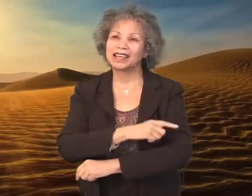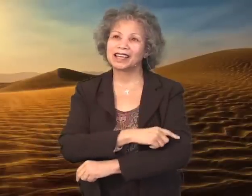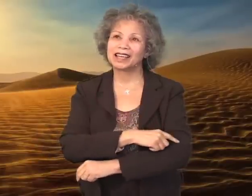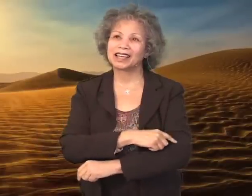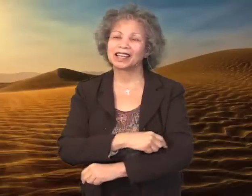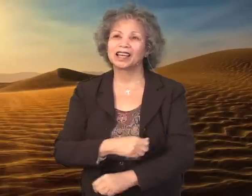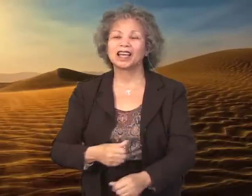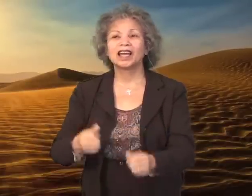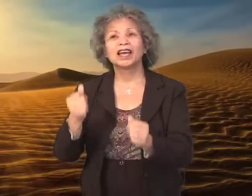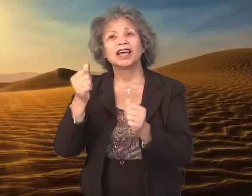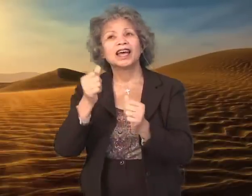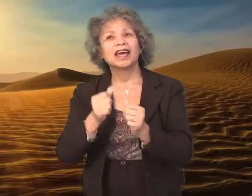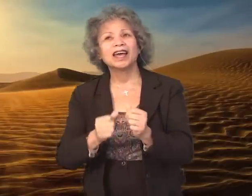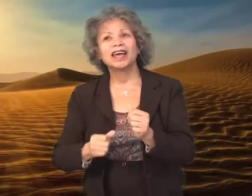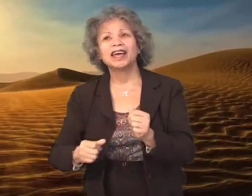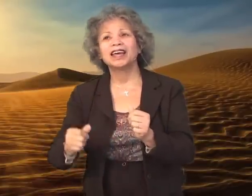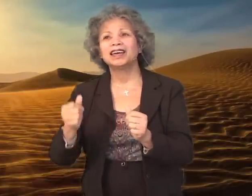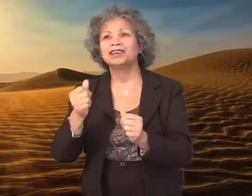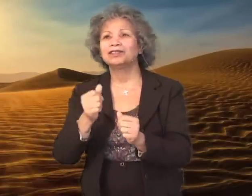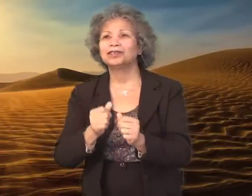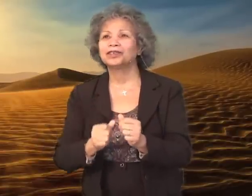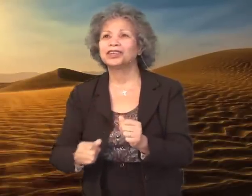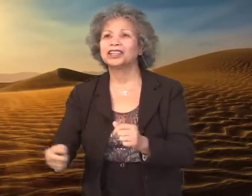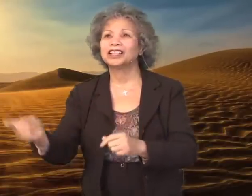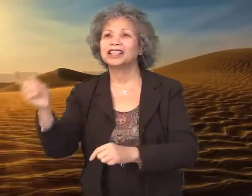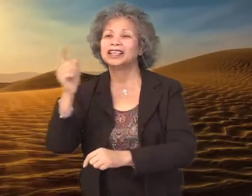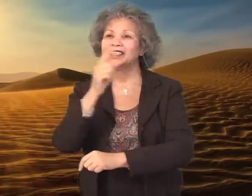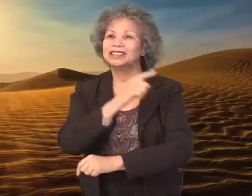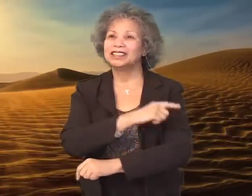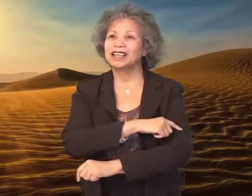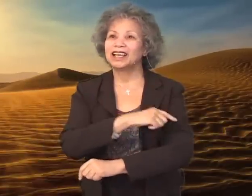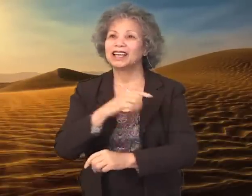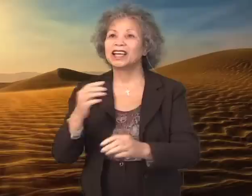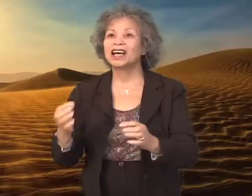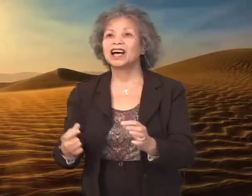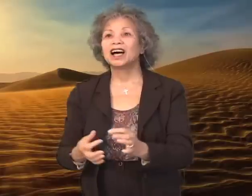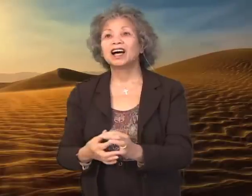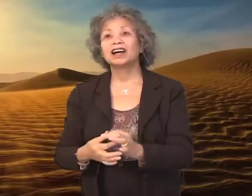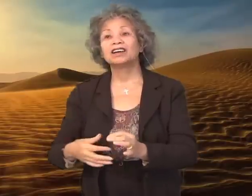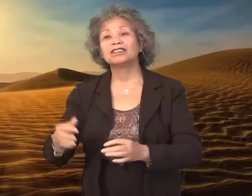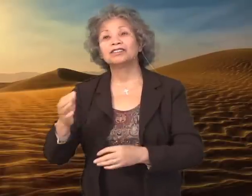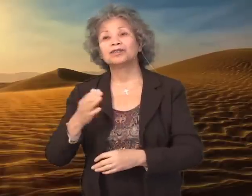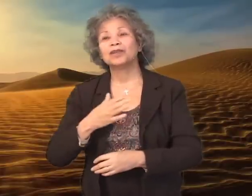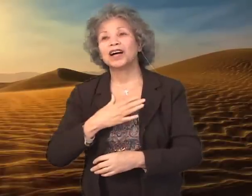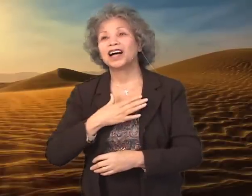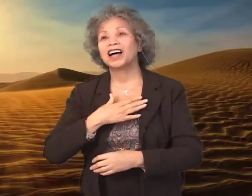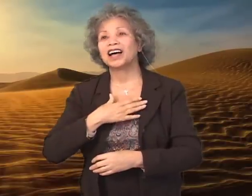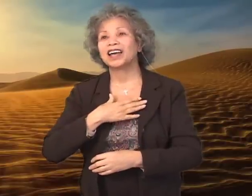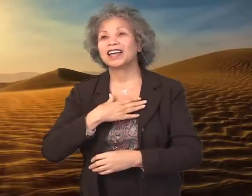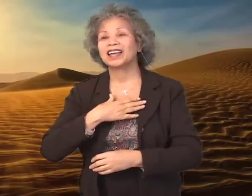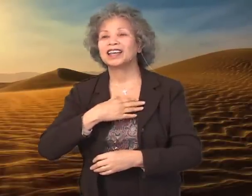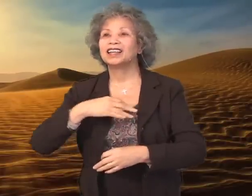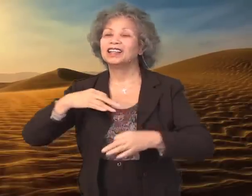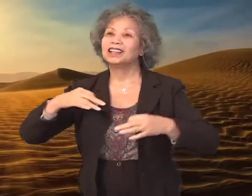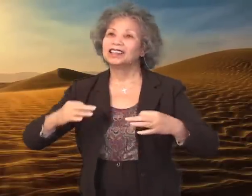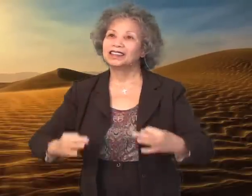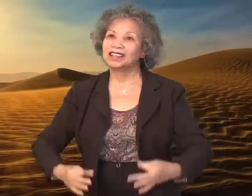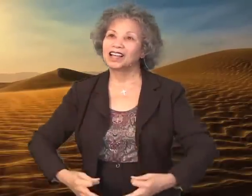every day of my life.